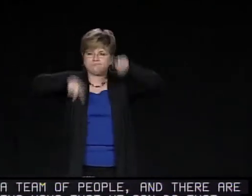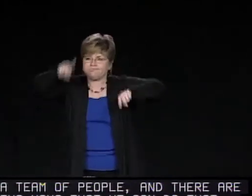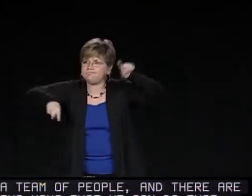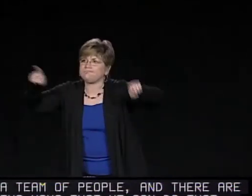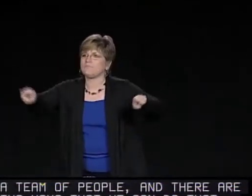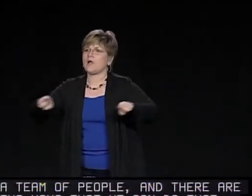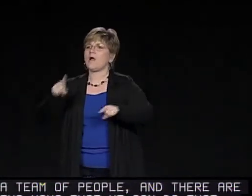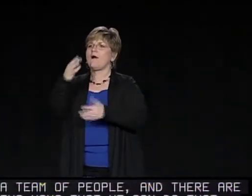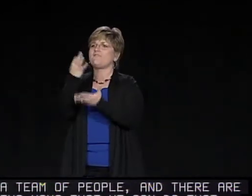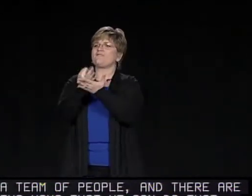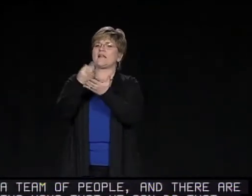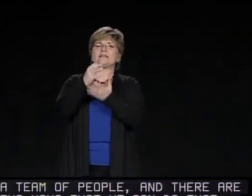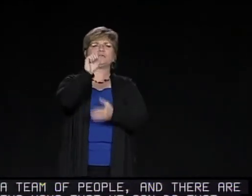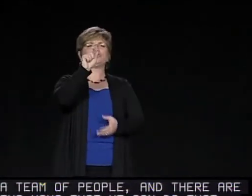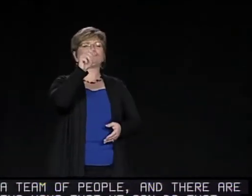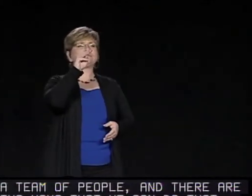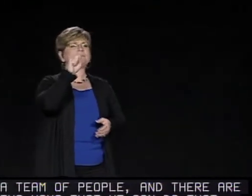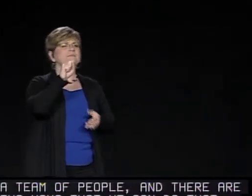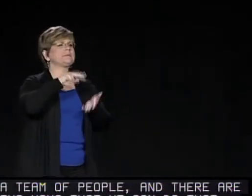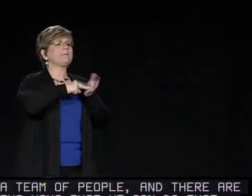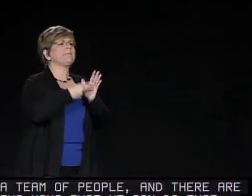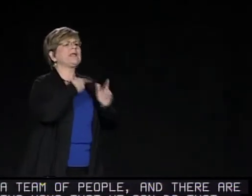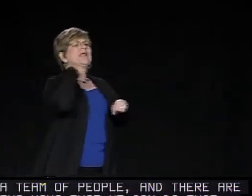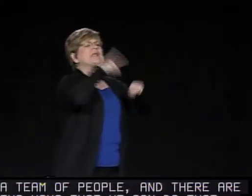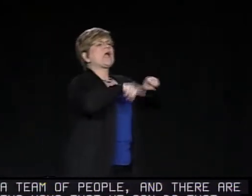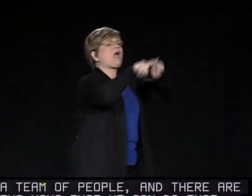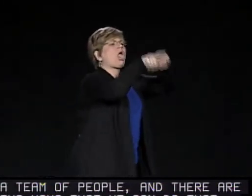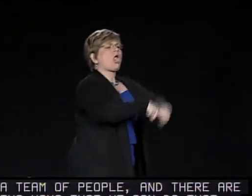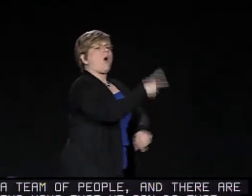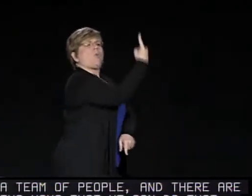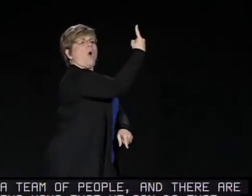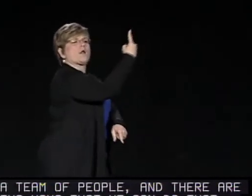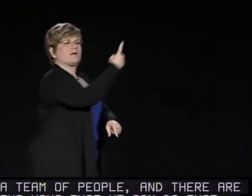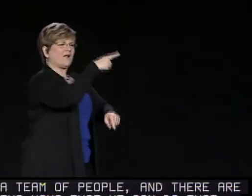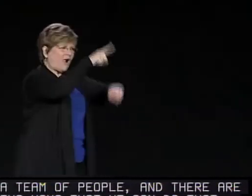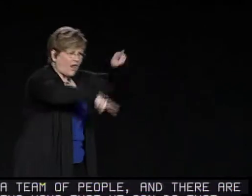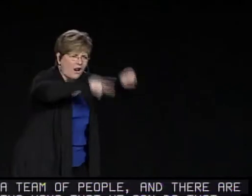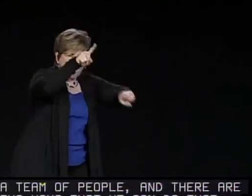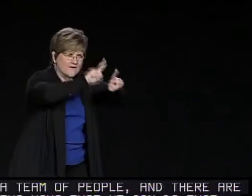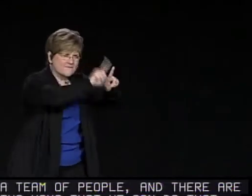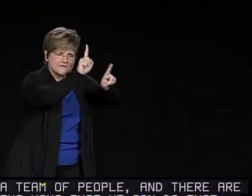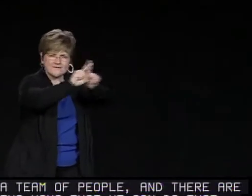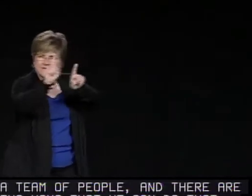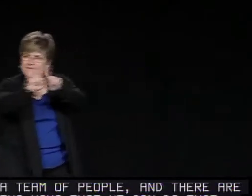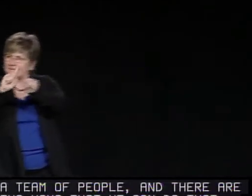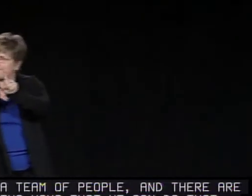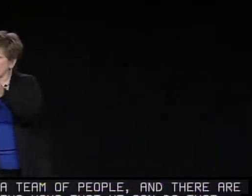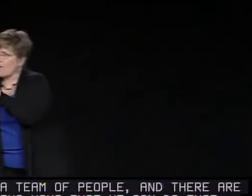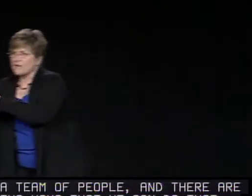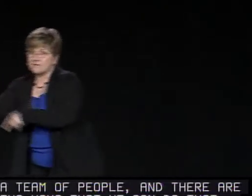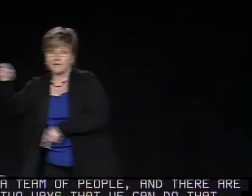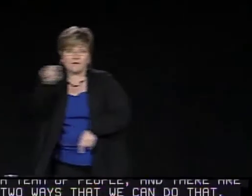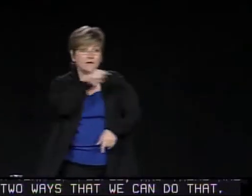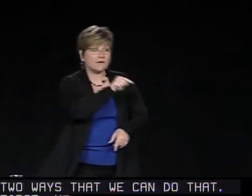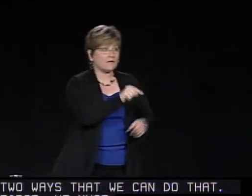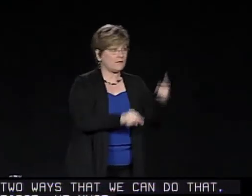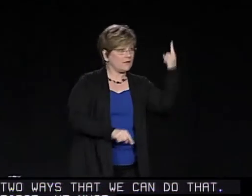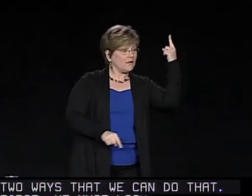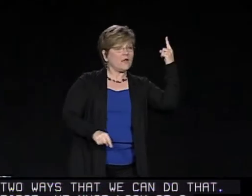First, we must look at a variety of financial